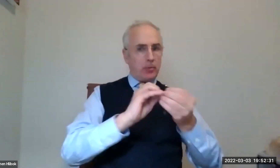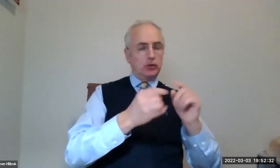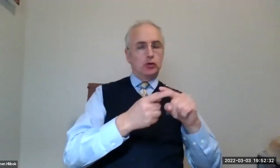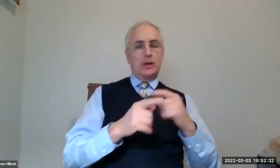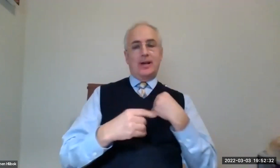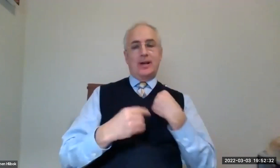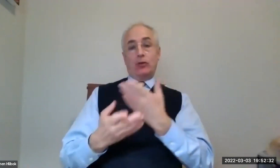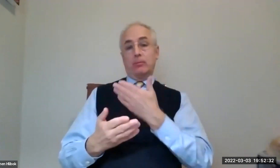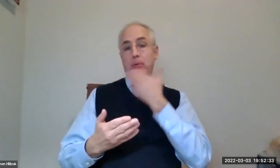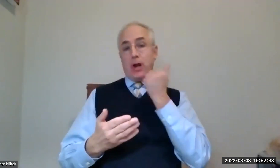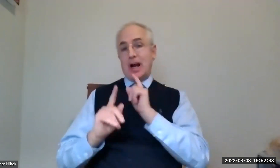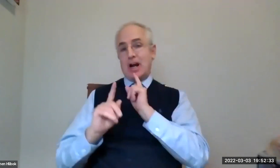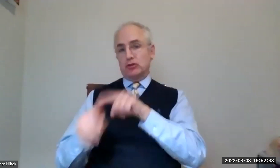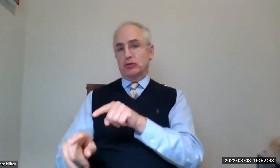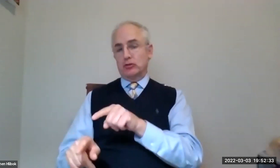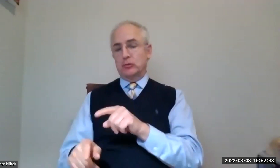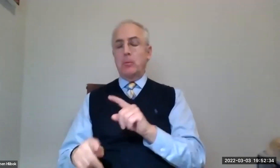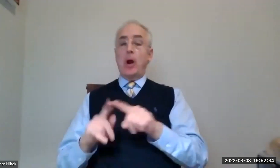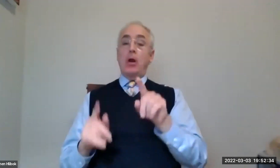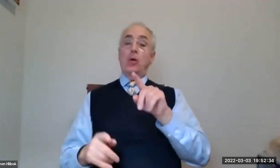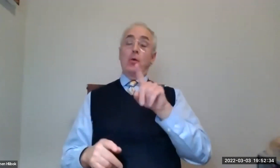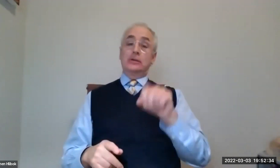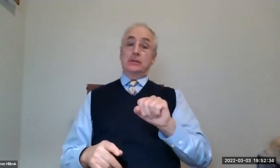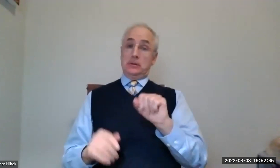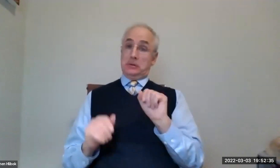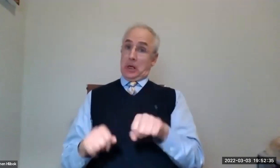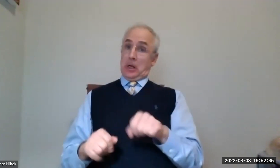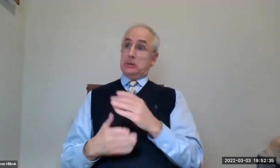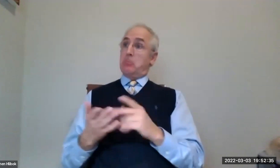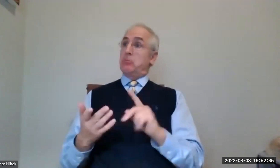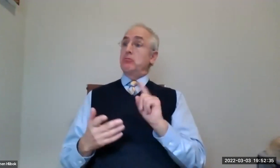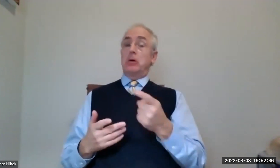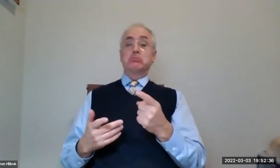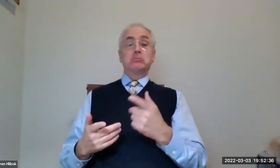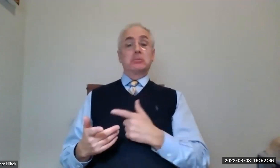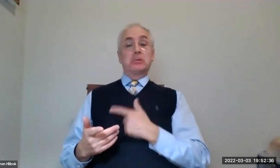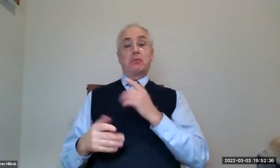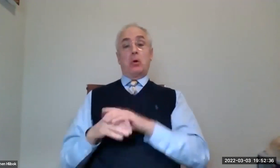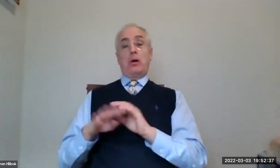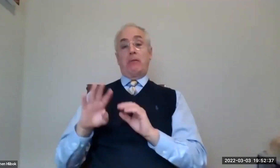kind. Playing with the numbers would help me in giving you the best answer.